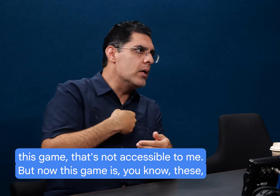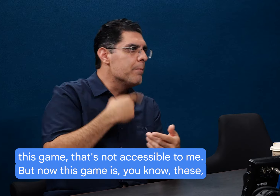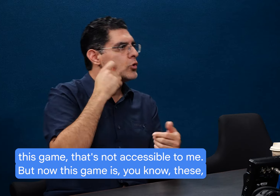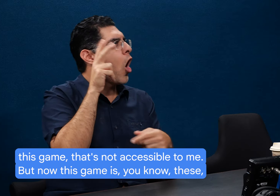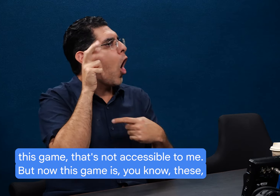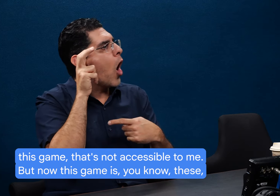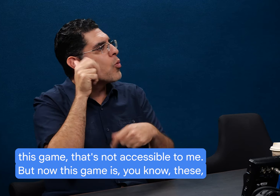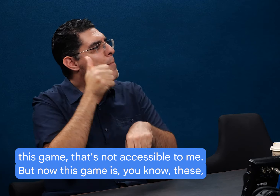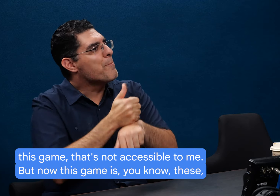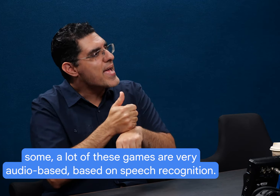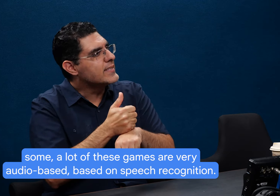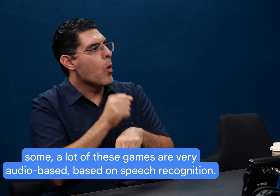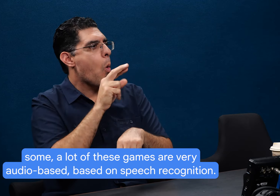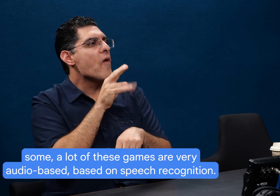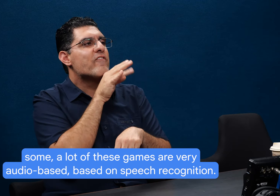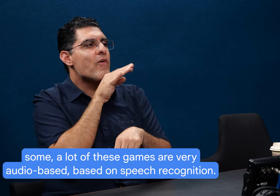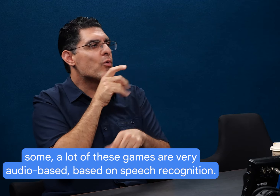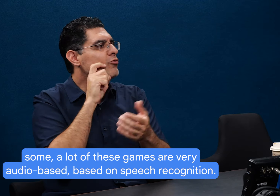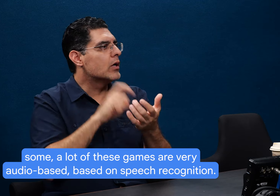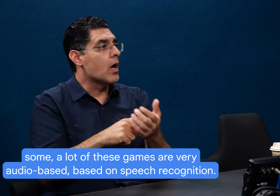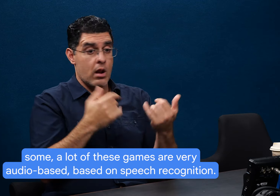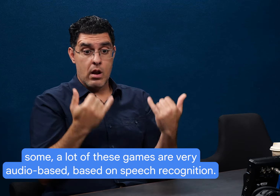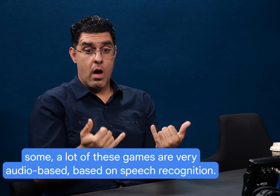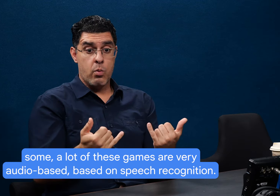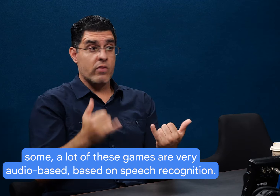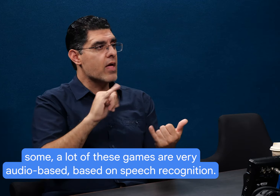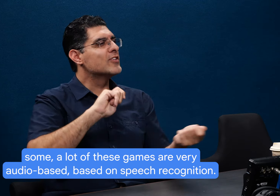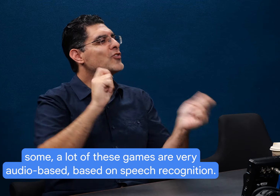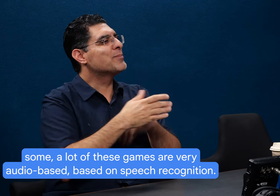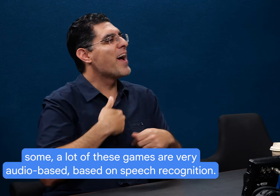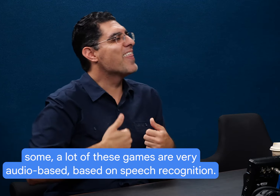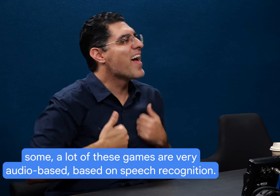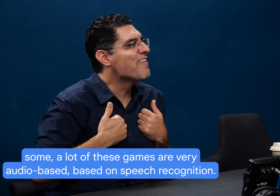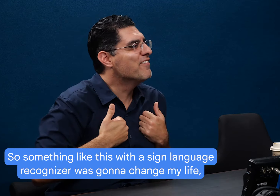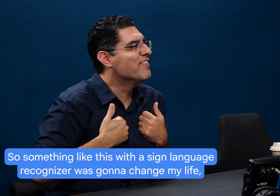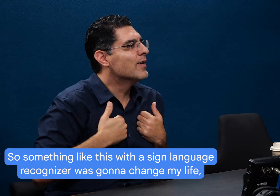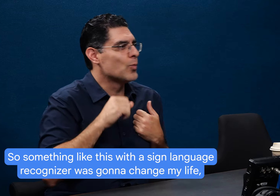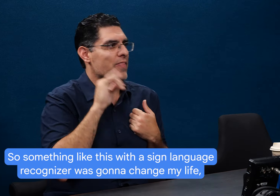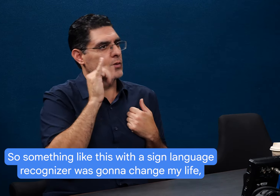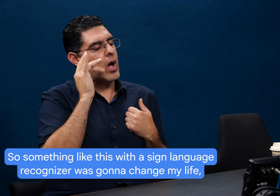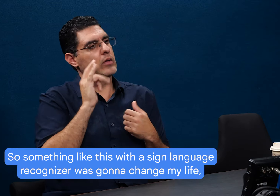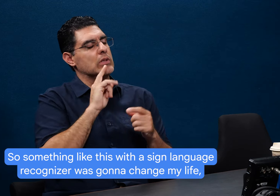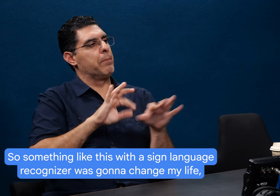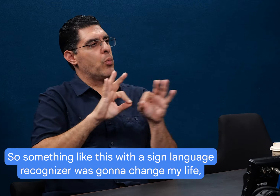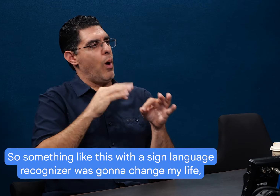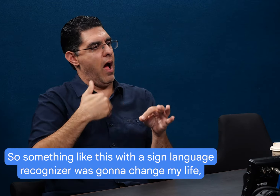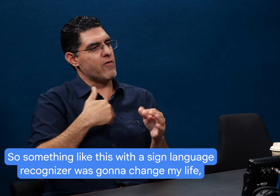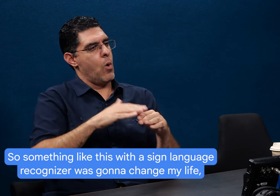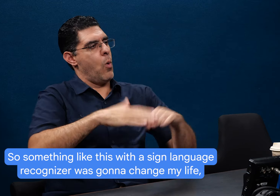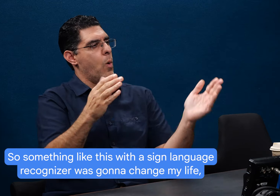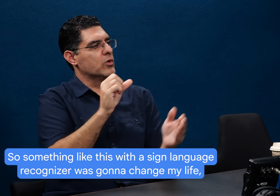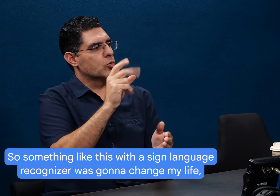to me, but now this game is, you know, these, a lot of these games are very audio based, based on speech recognition. So something like this with a sign language